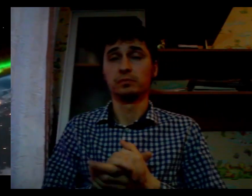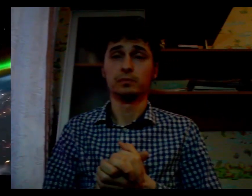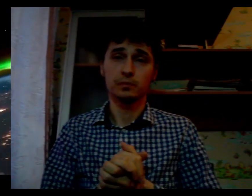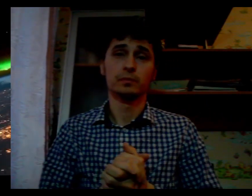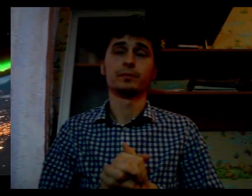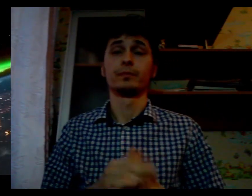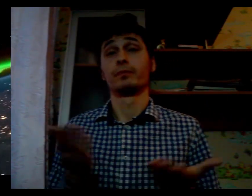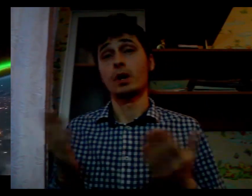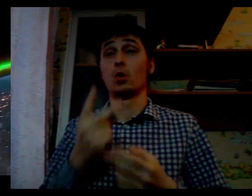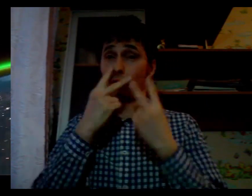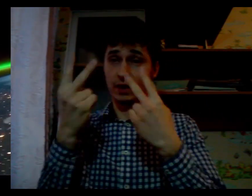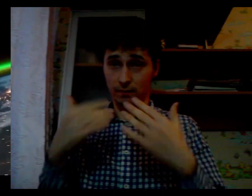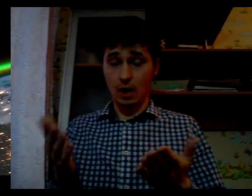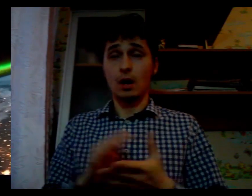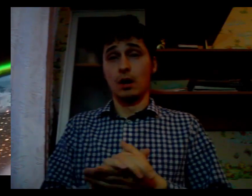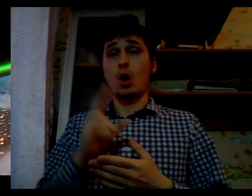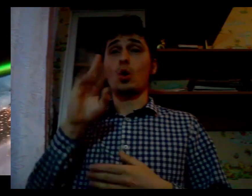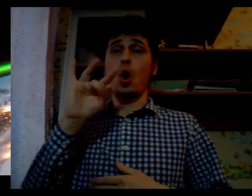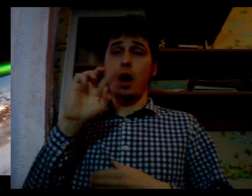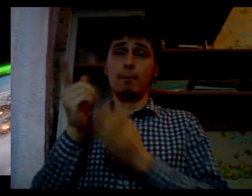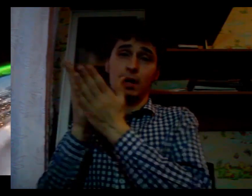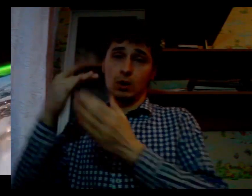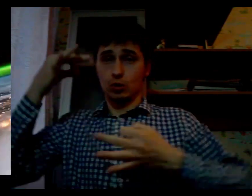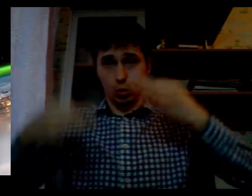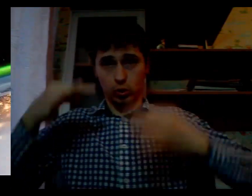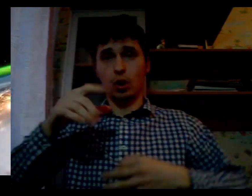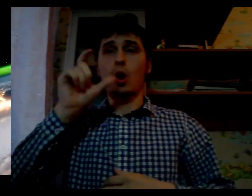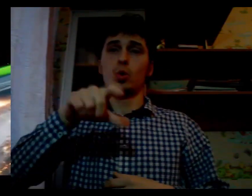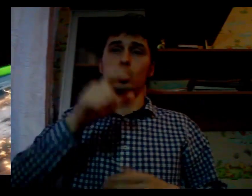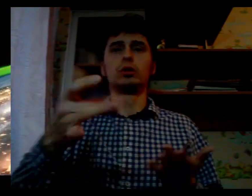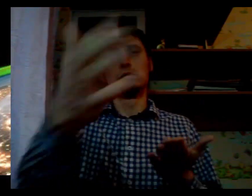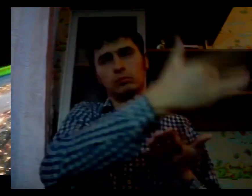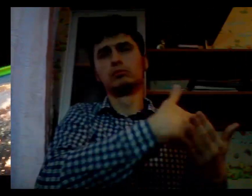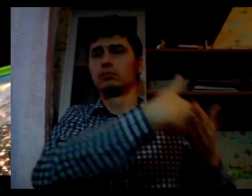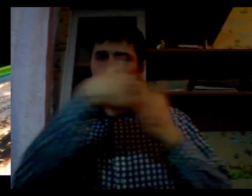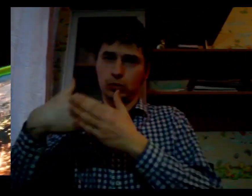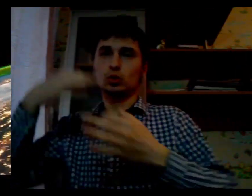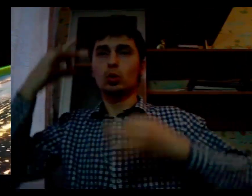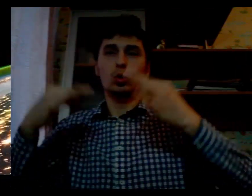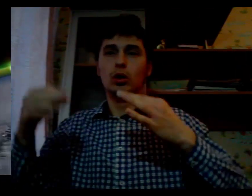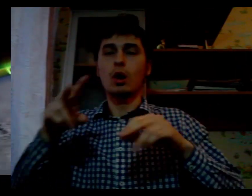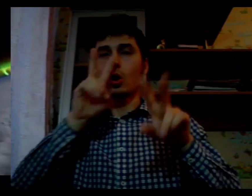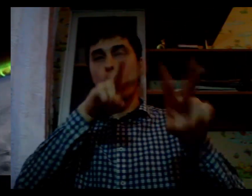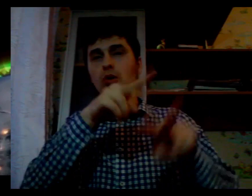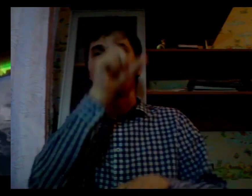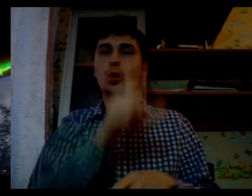Realizing this goal will require an intrapreneurial spirit, an a new generation of scientists